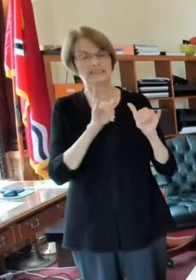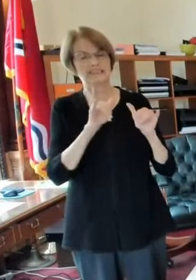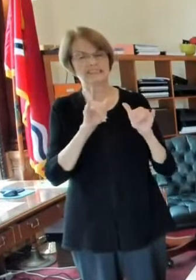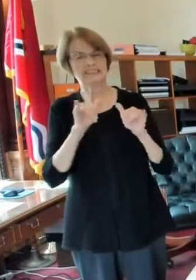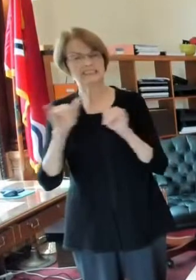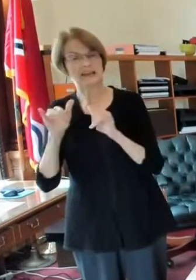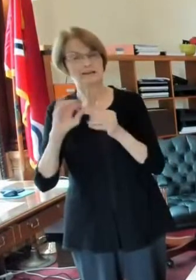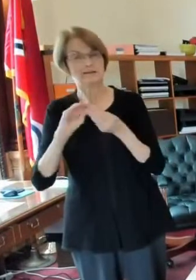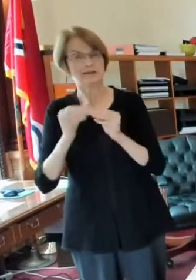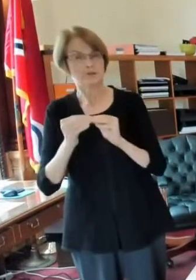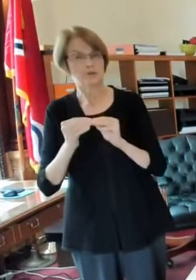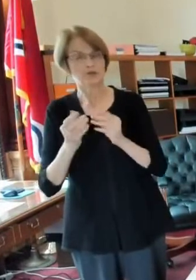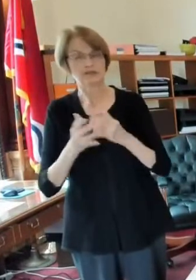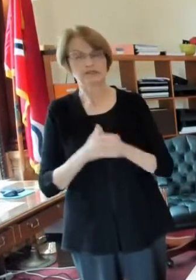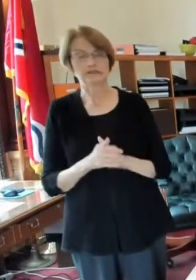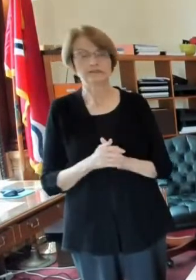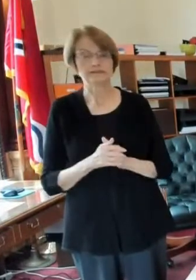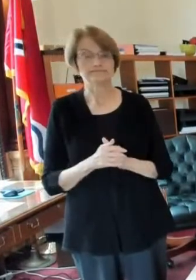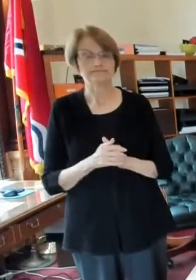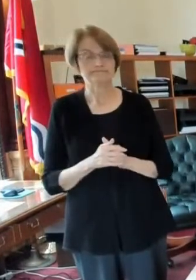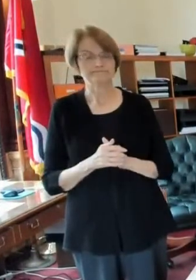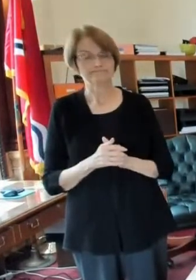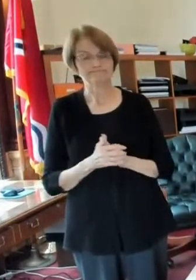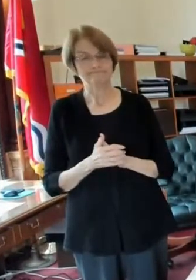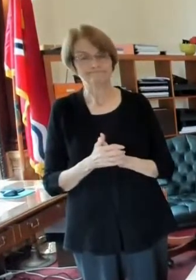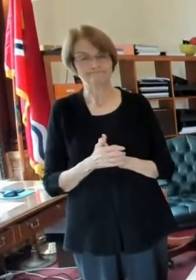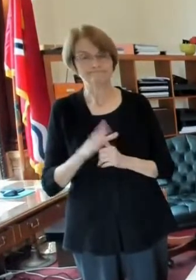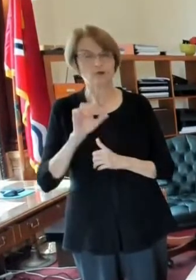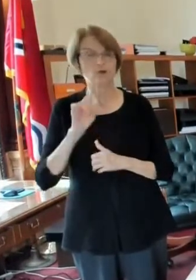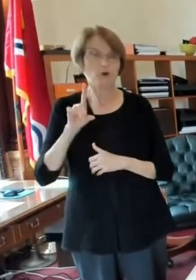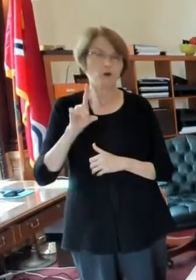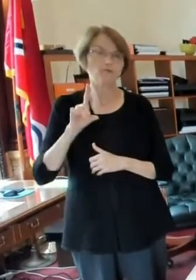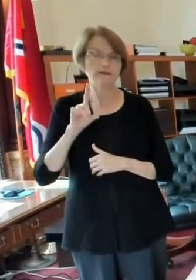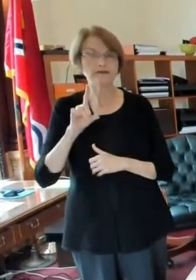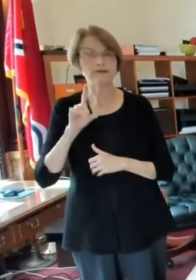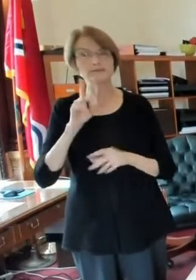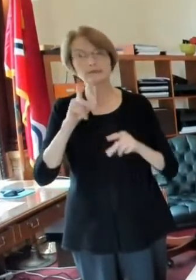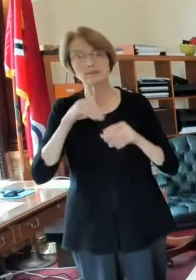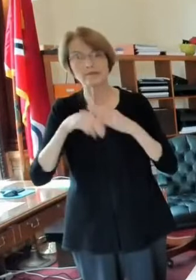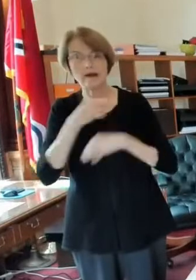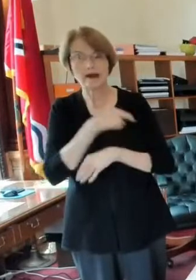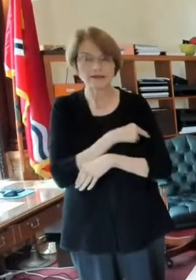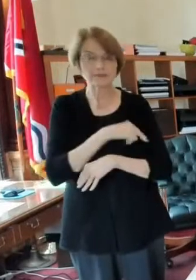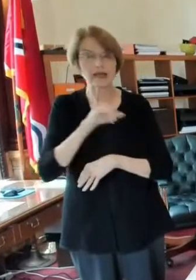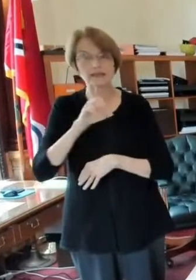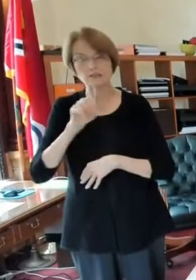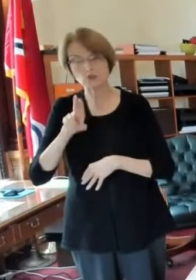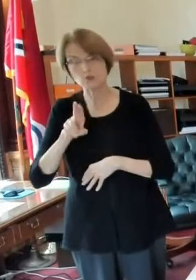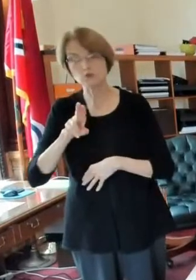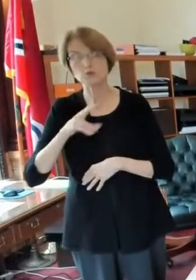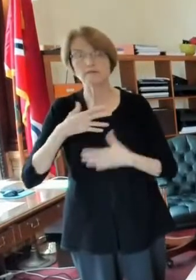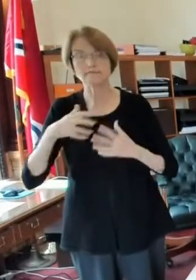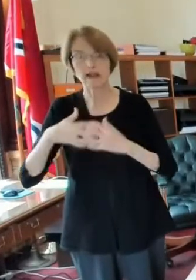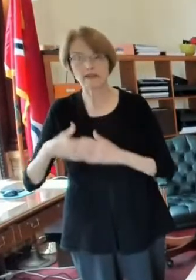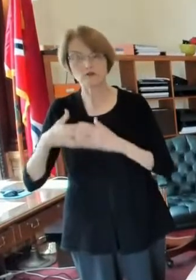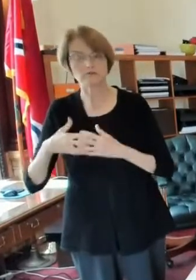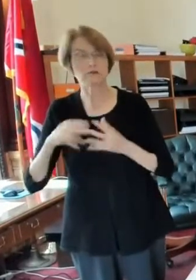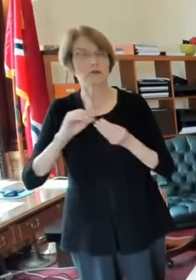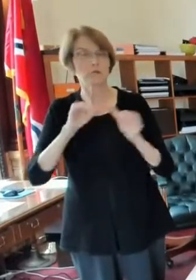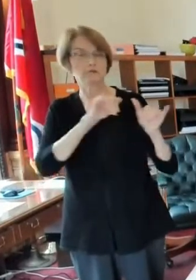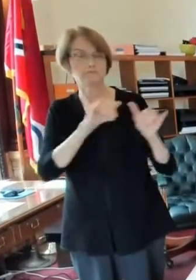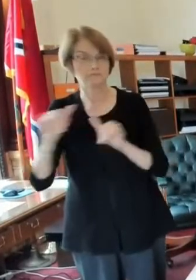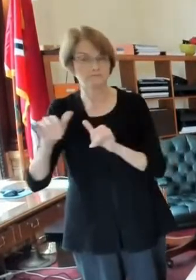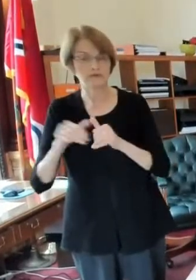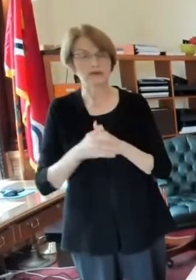numbers uh with regard to covid hospitalizations icus and ventilators uh